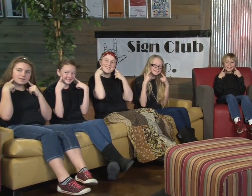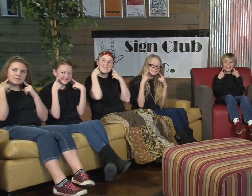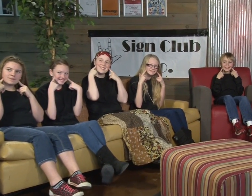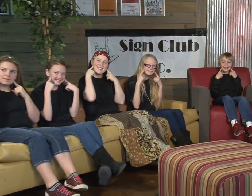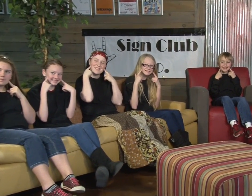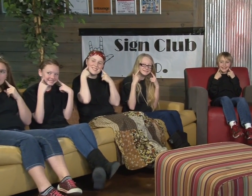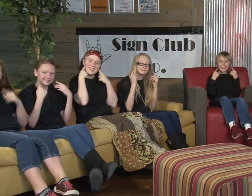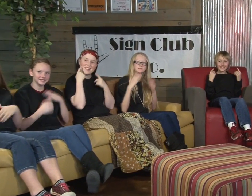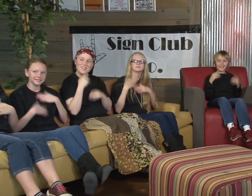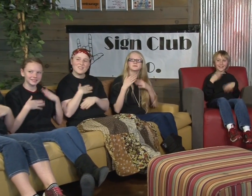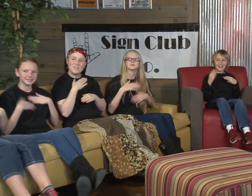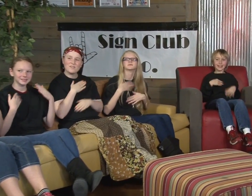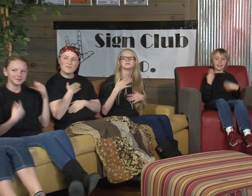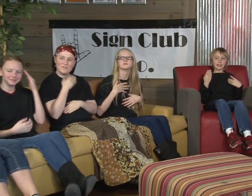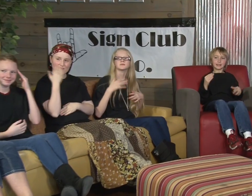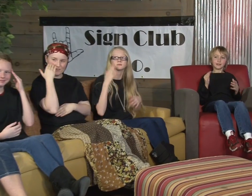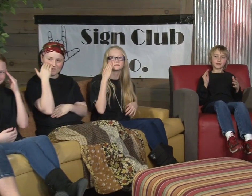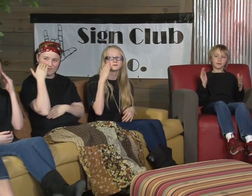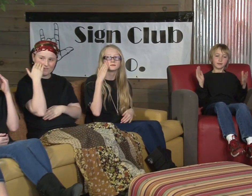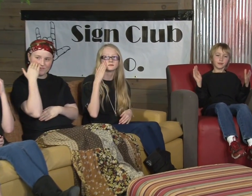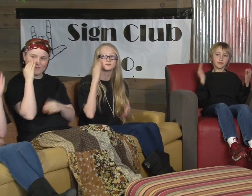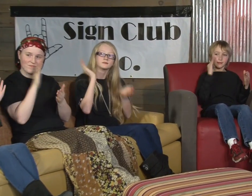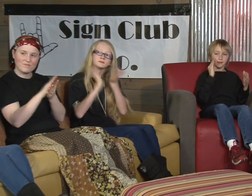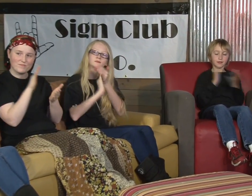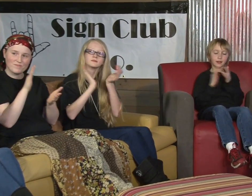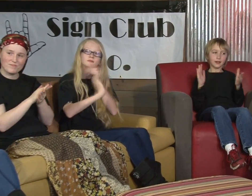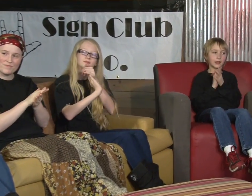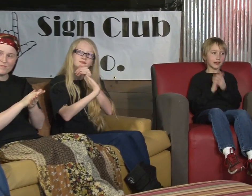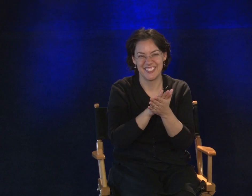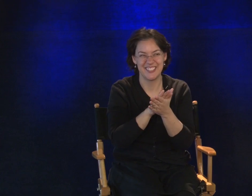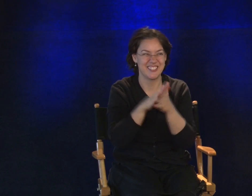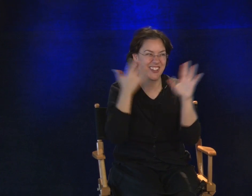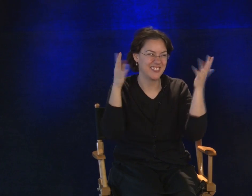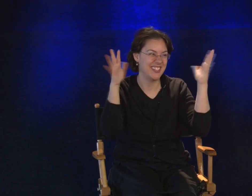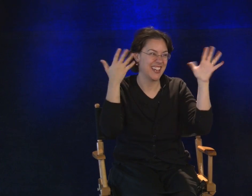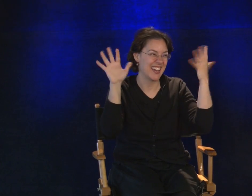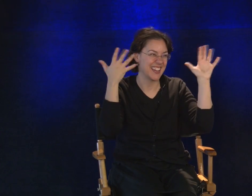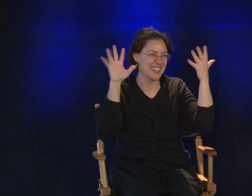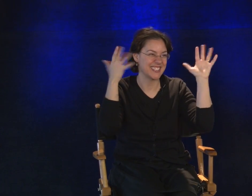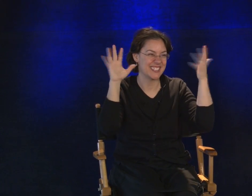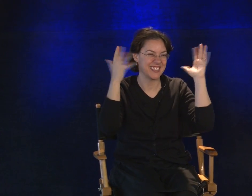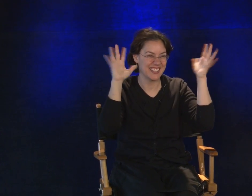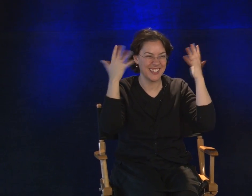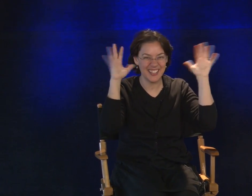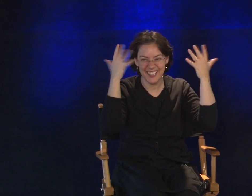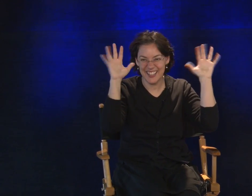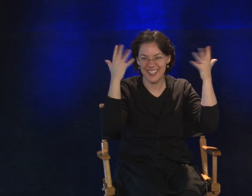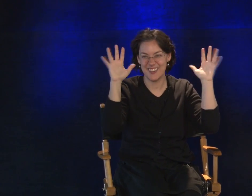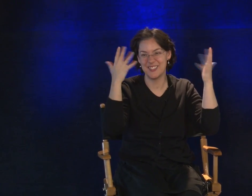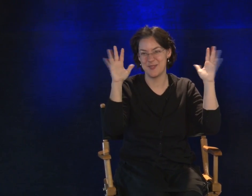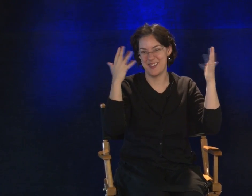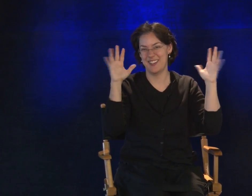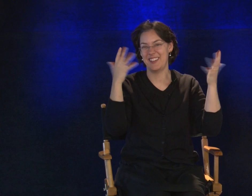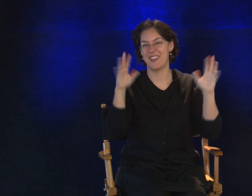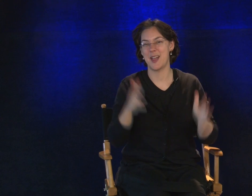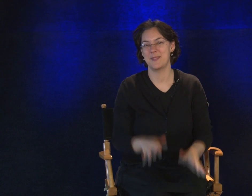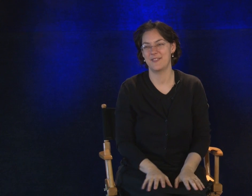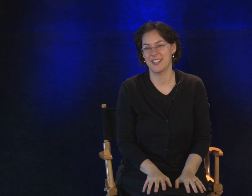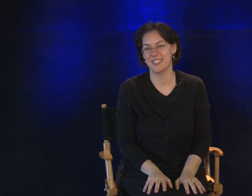If you're happy and you know it, clap your hands. Good job, you guys. Good. I'm so proud of you. Happy faces.